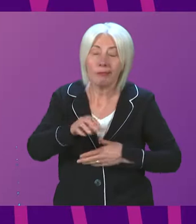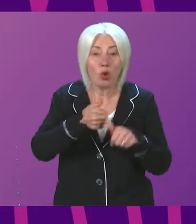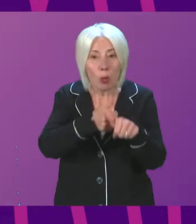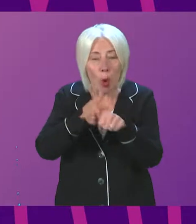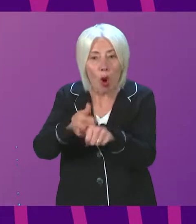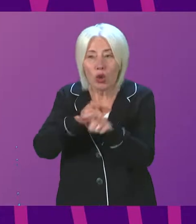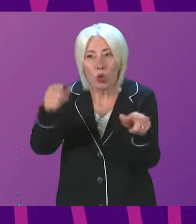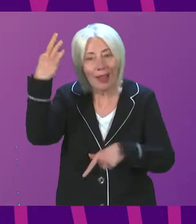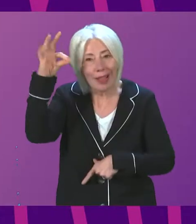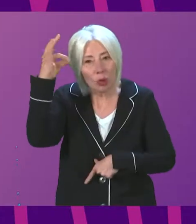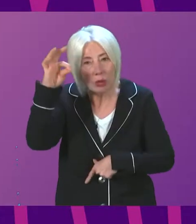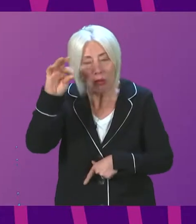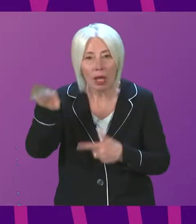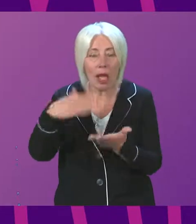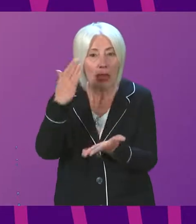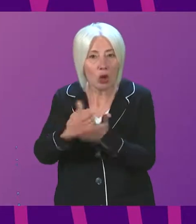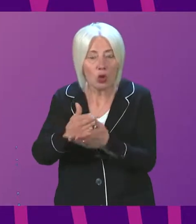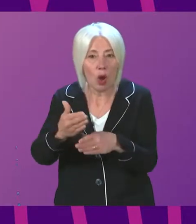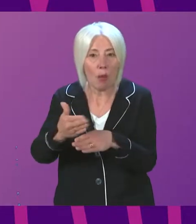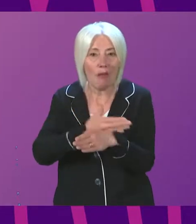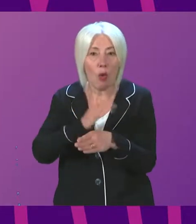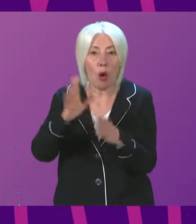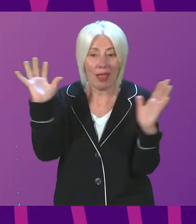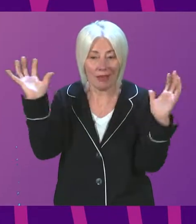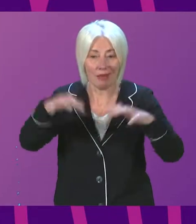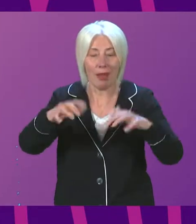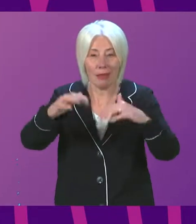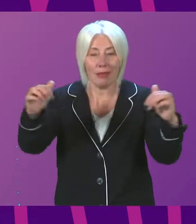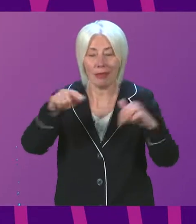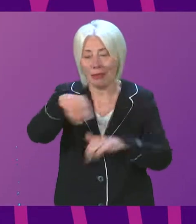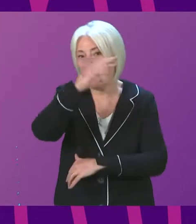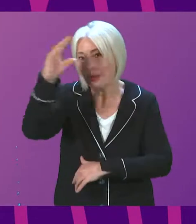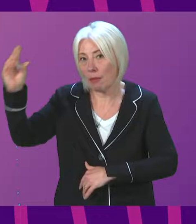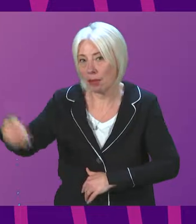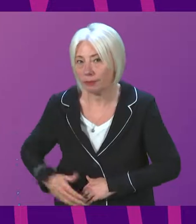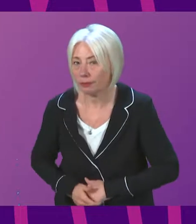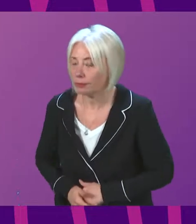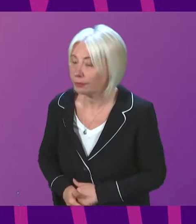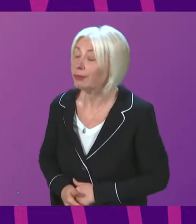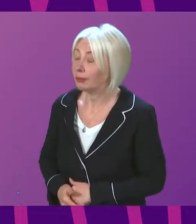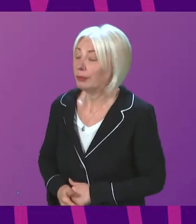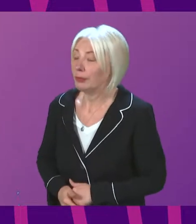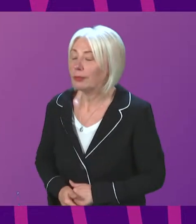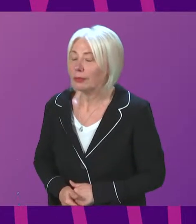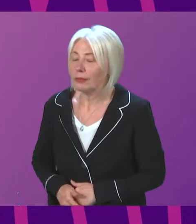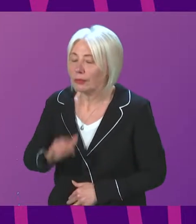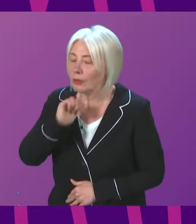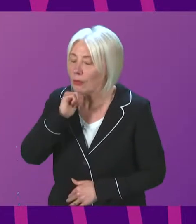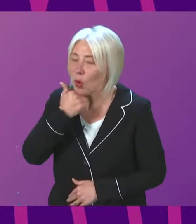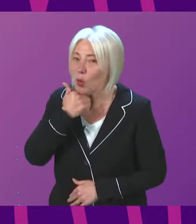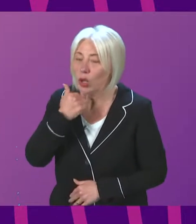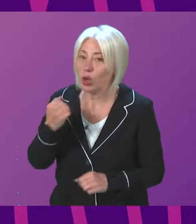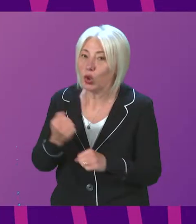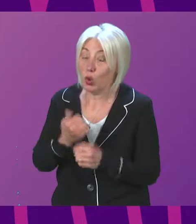councils and do so before the summit later in the summer? First Minister. I will do that very